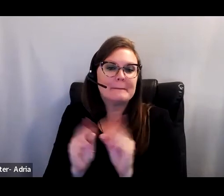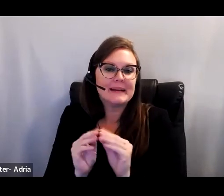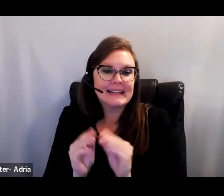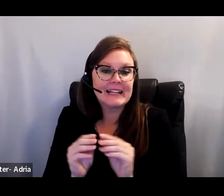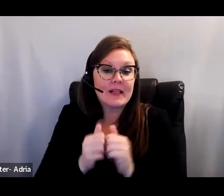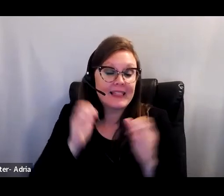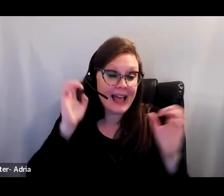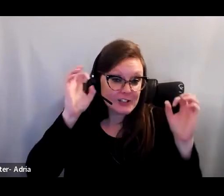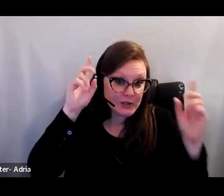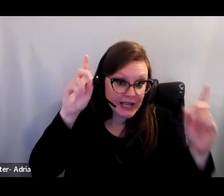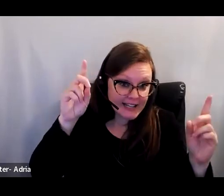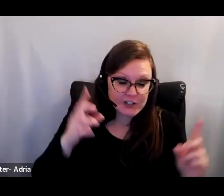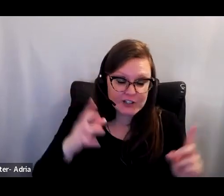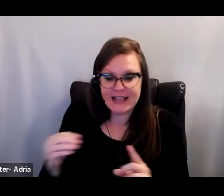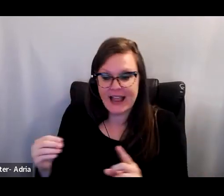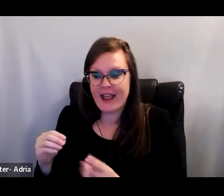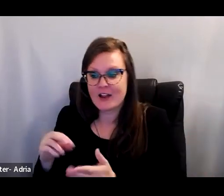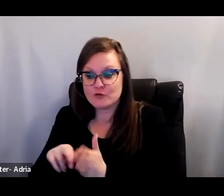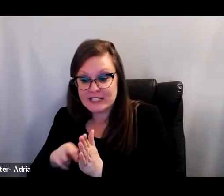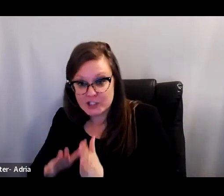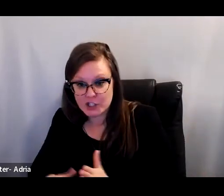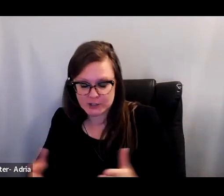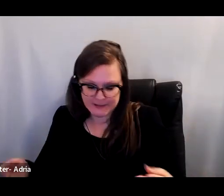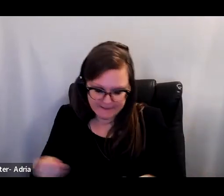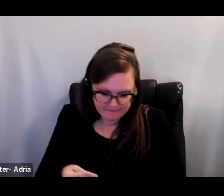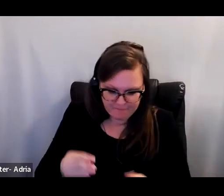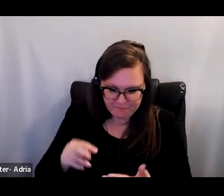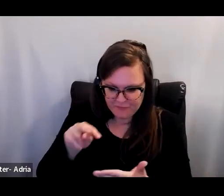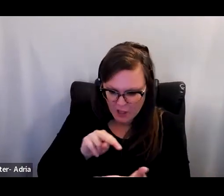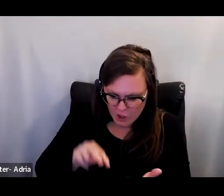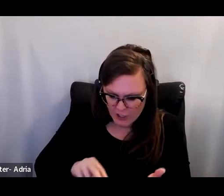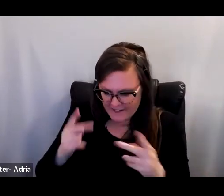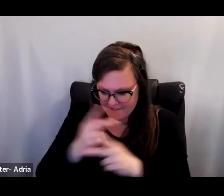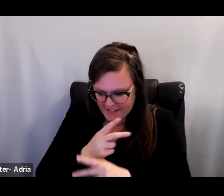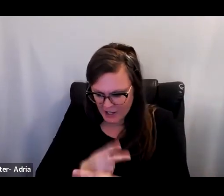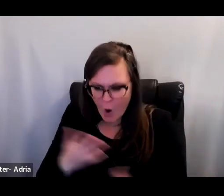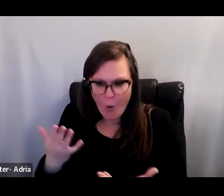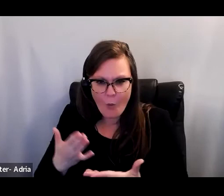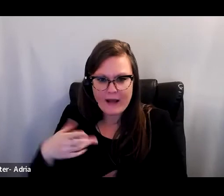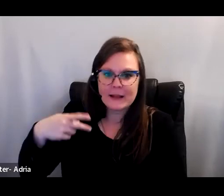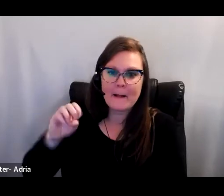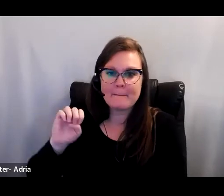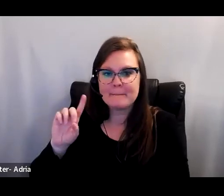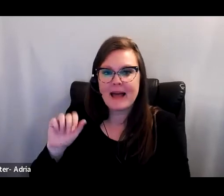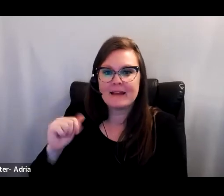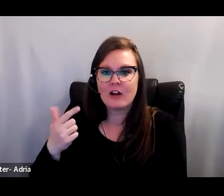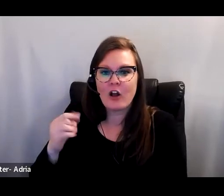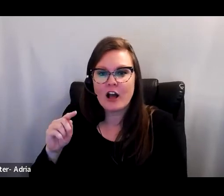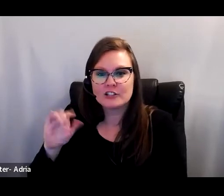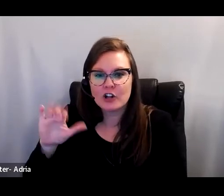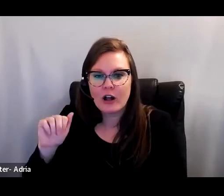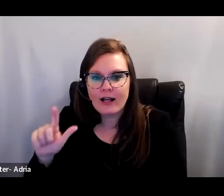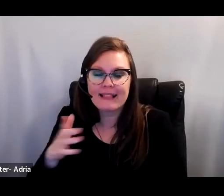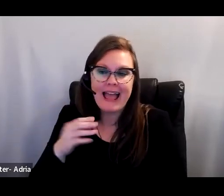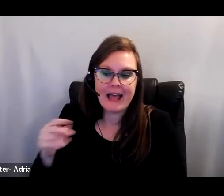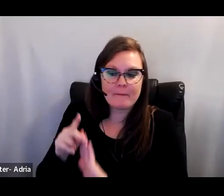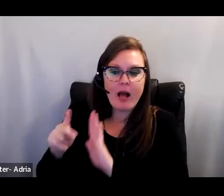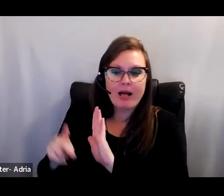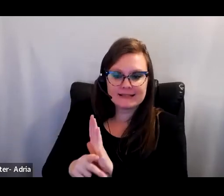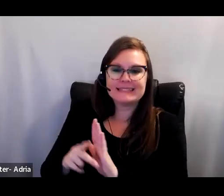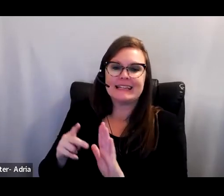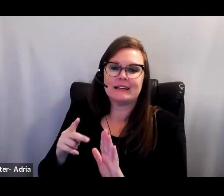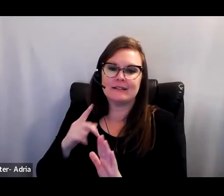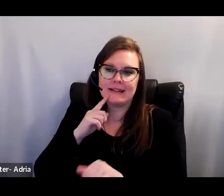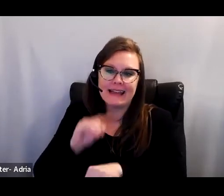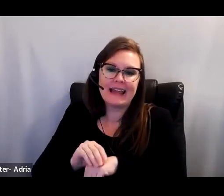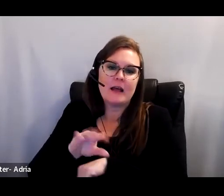jointly make sense of project data and consider the pedagogical and also policy implications. We as researchers